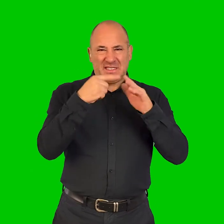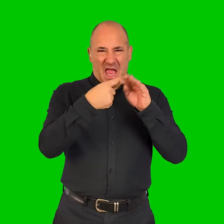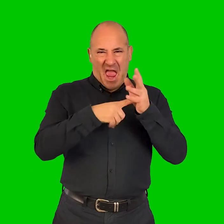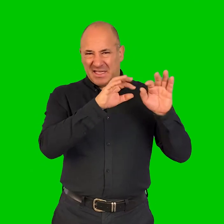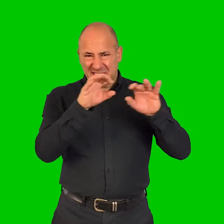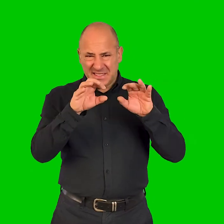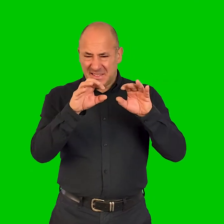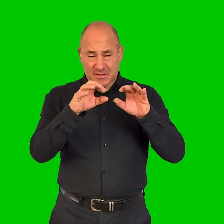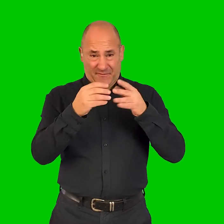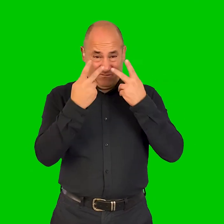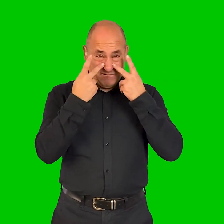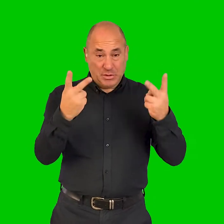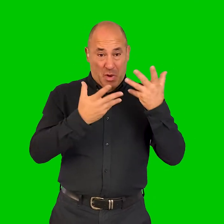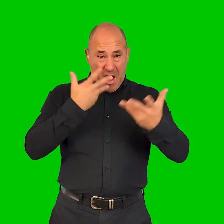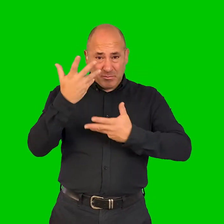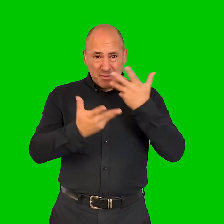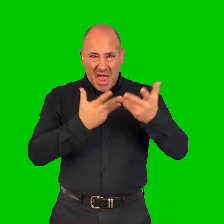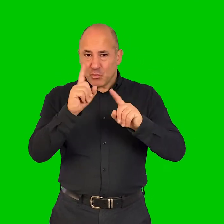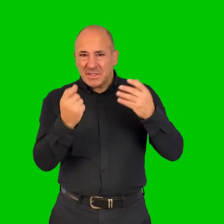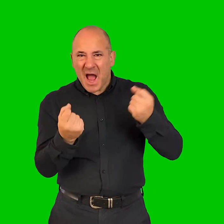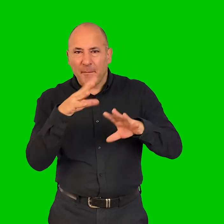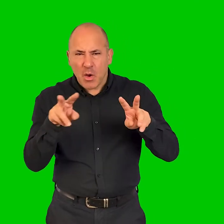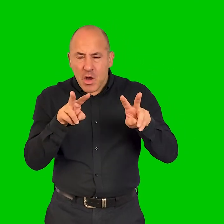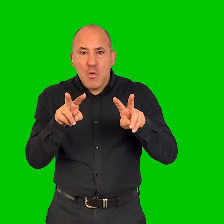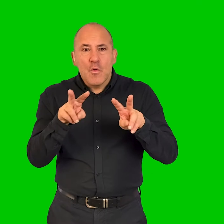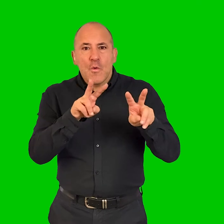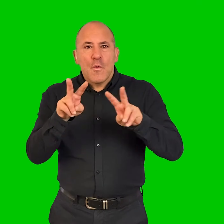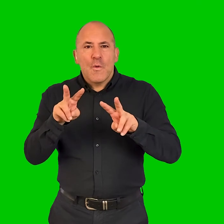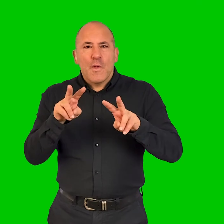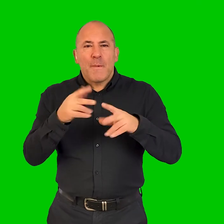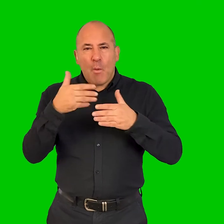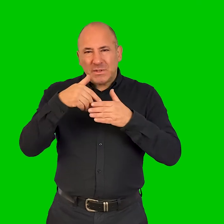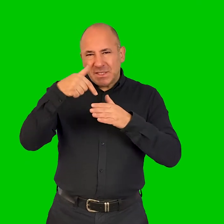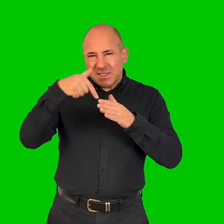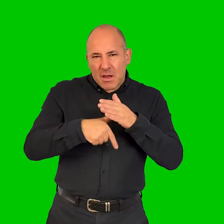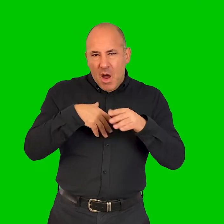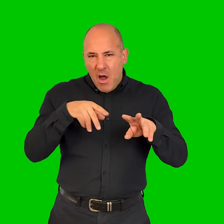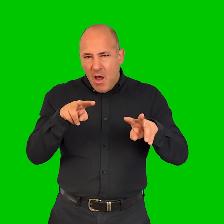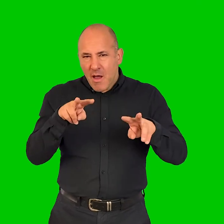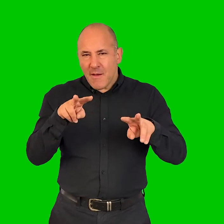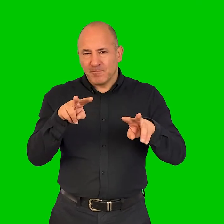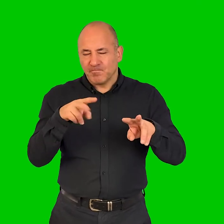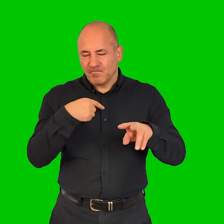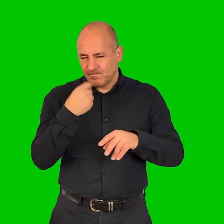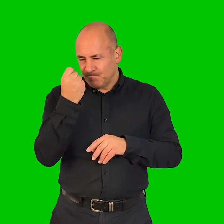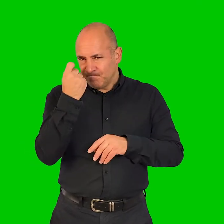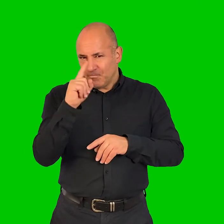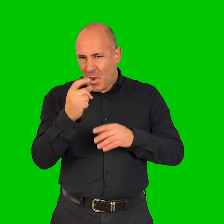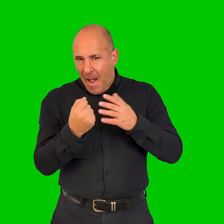explains visually what's happening in some senses, kind of, but on a deeper level